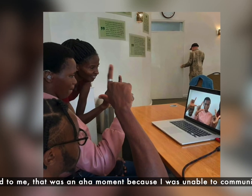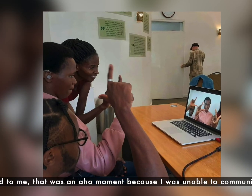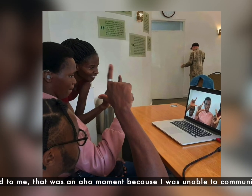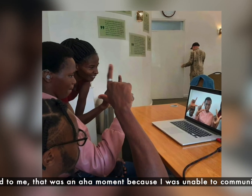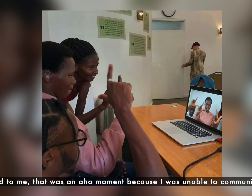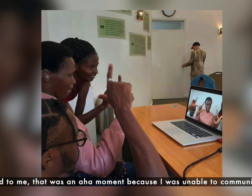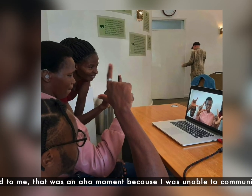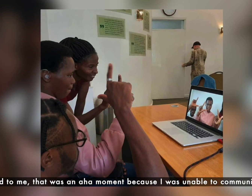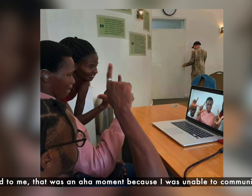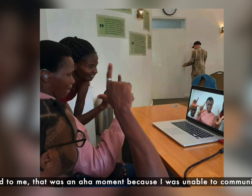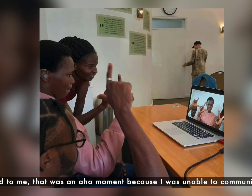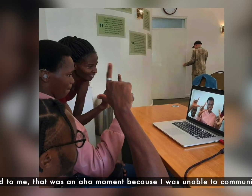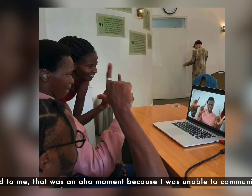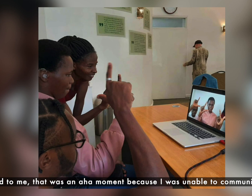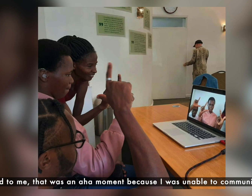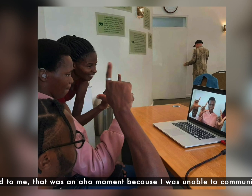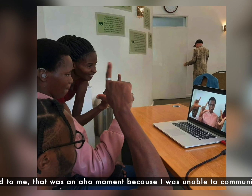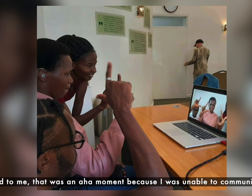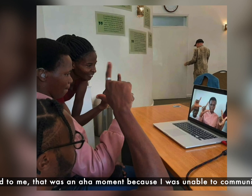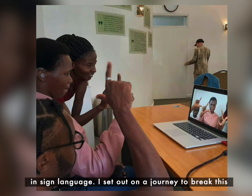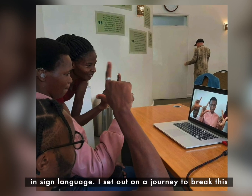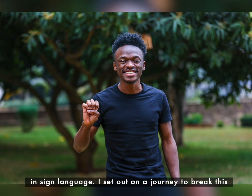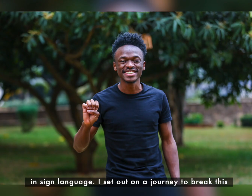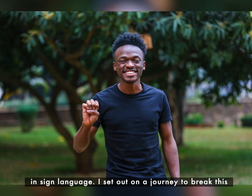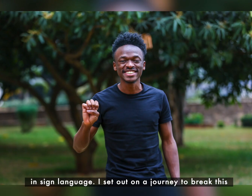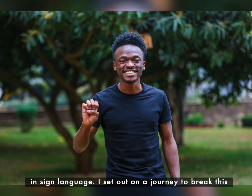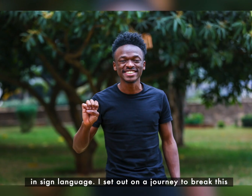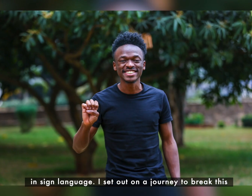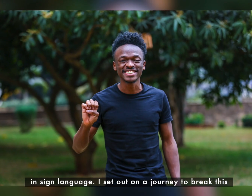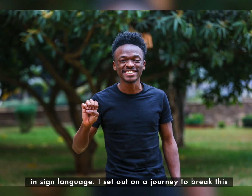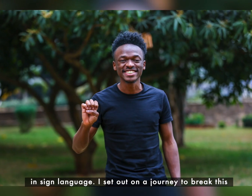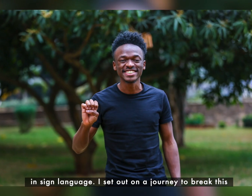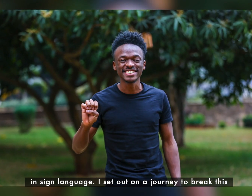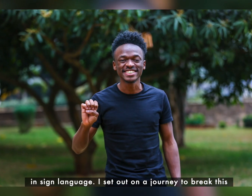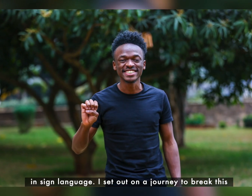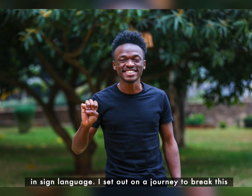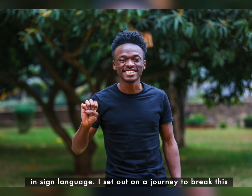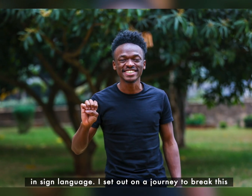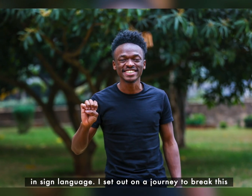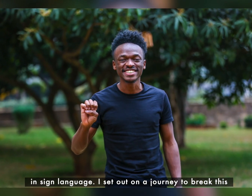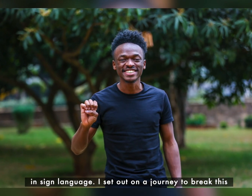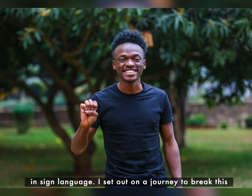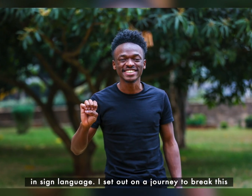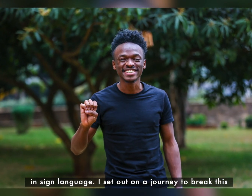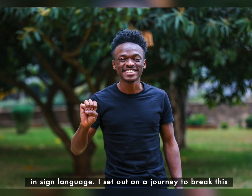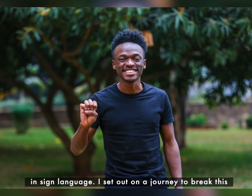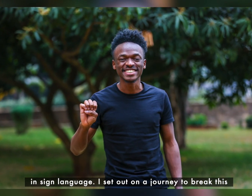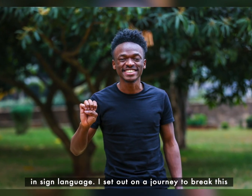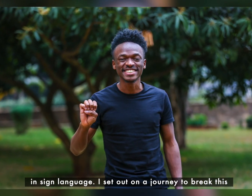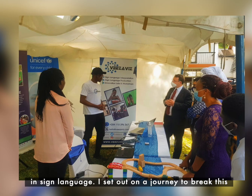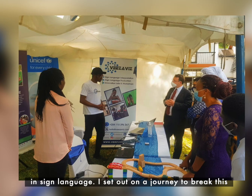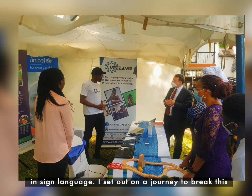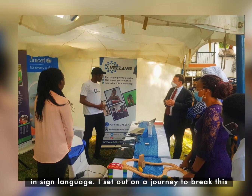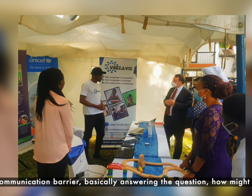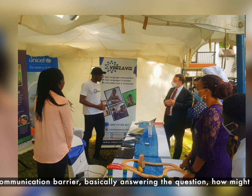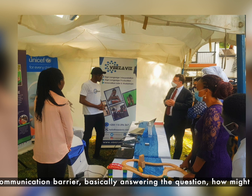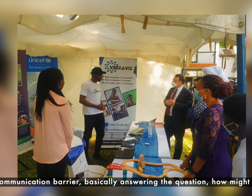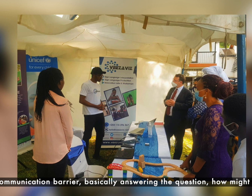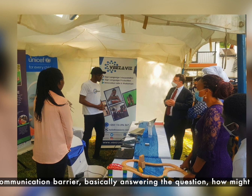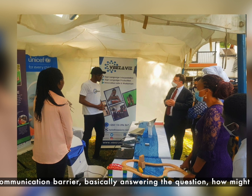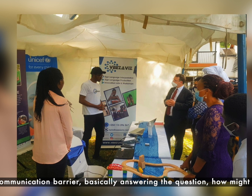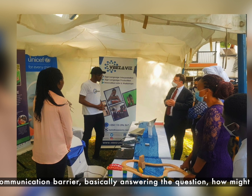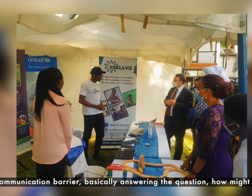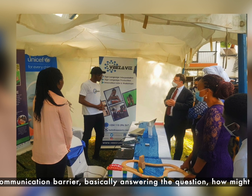aha moment because I was unable to communicate in their language sign language and I settled on a journey to break this